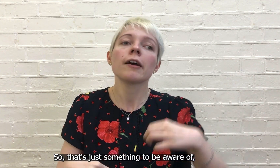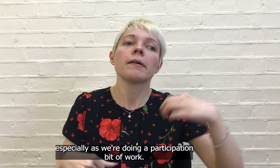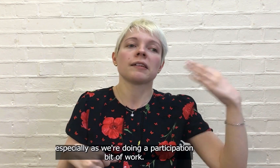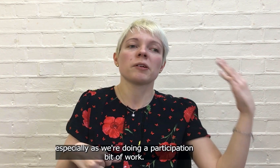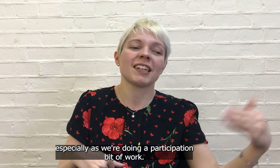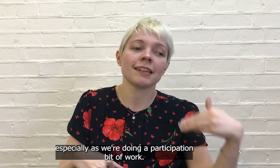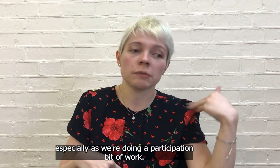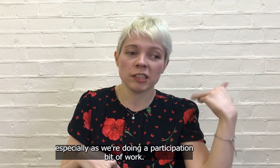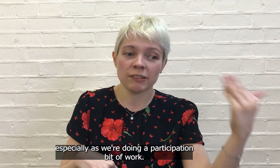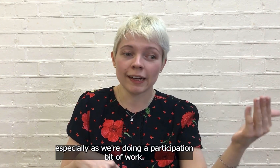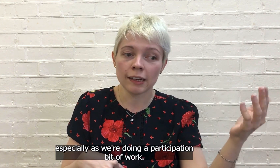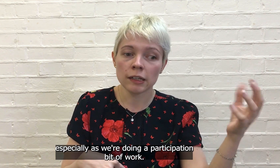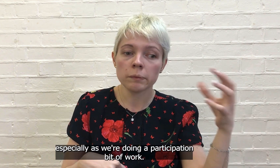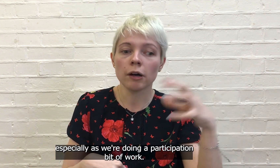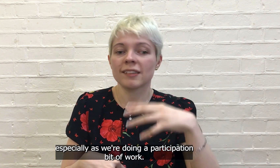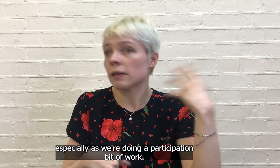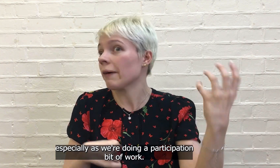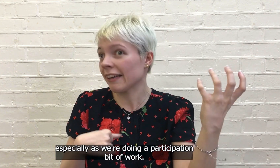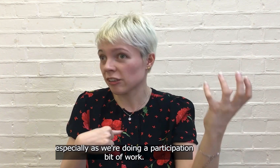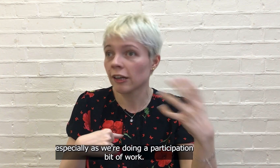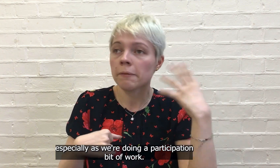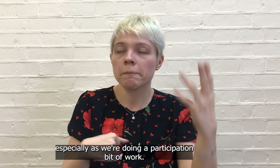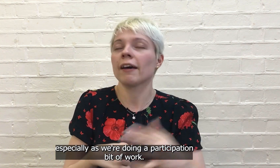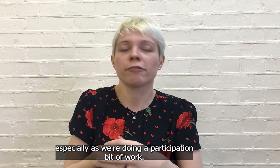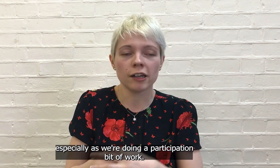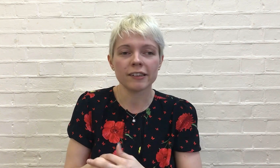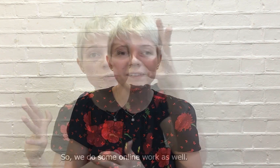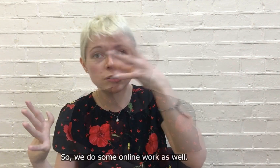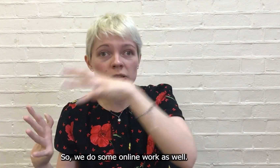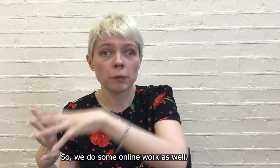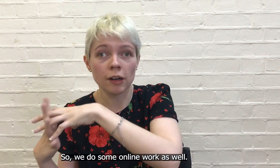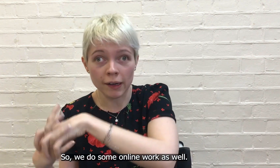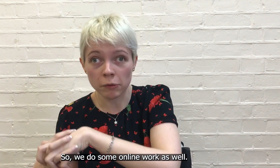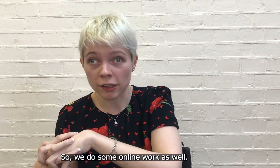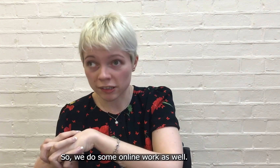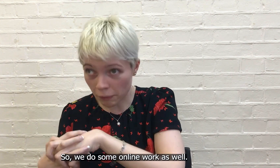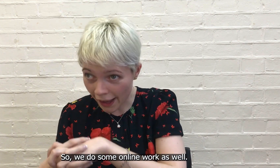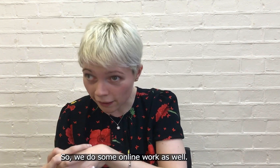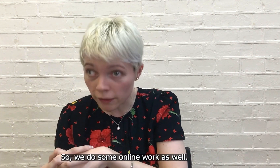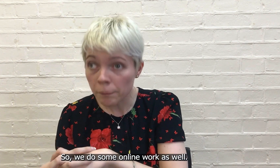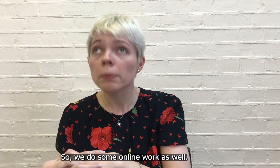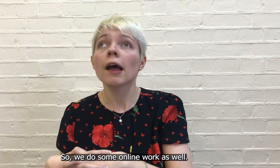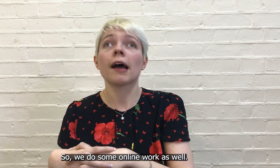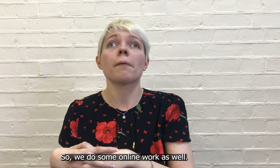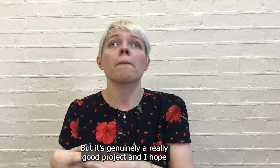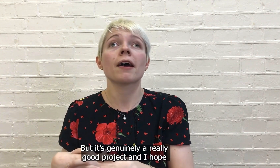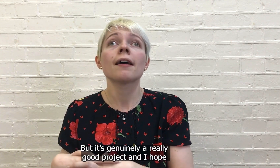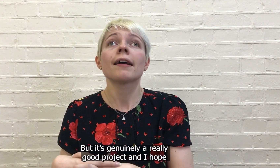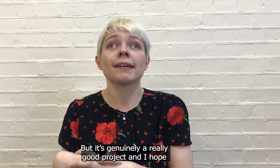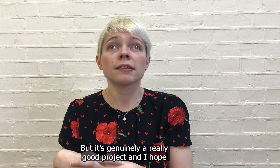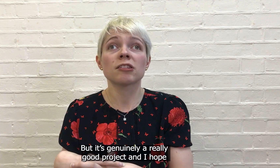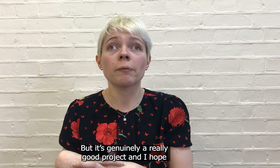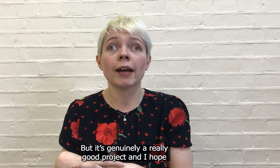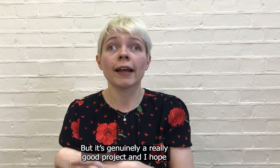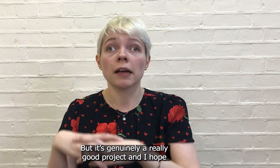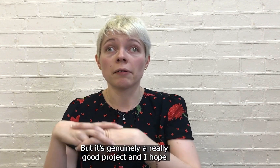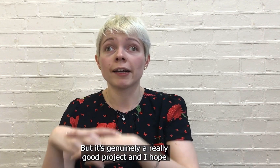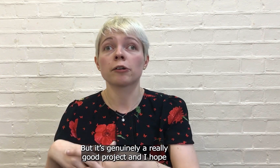especially as we're doing a participation bit of work So we'll do some online work as well But it's generally a really good